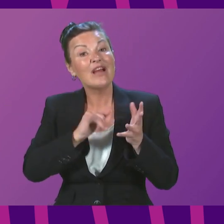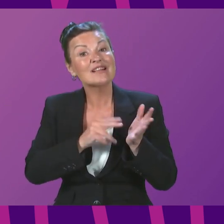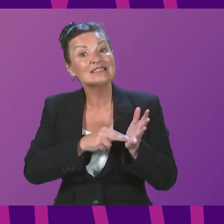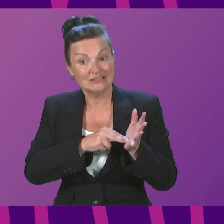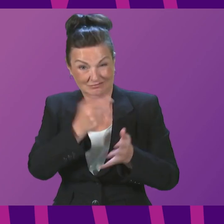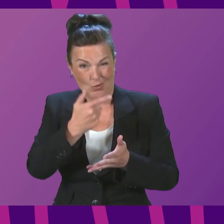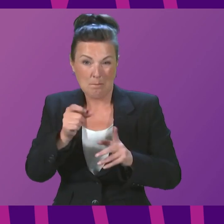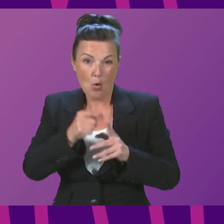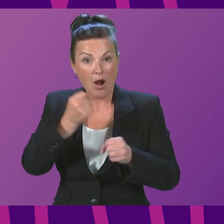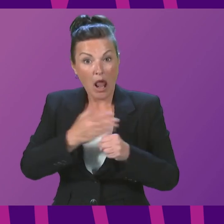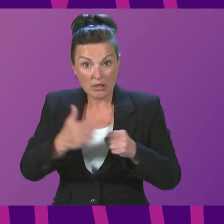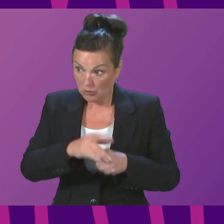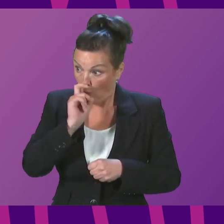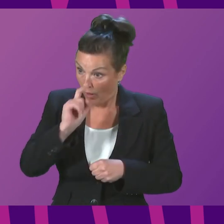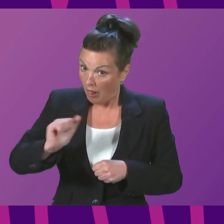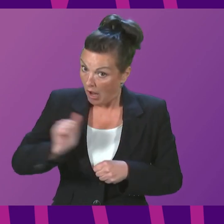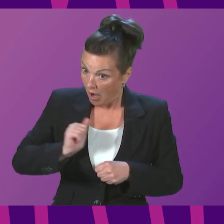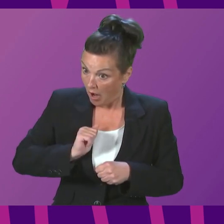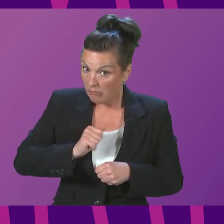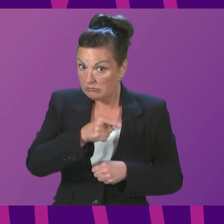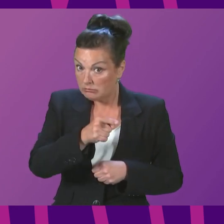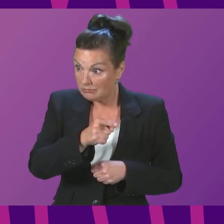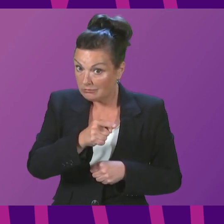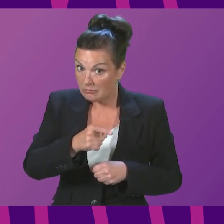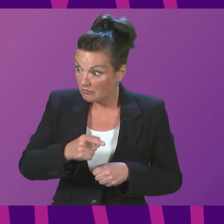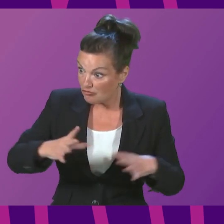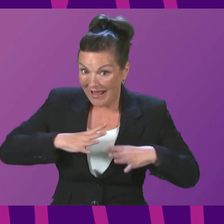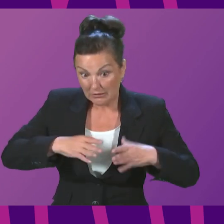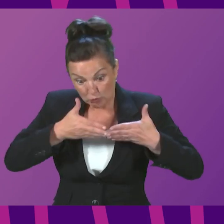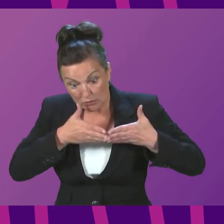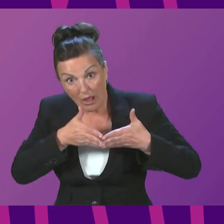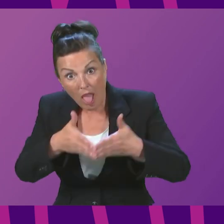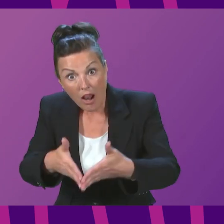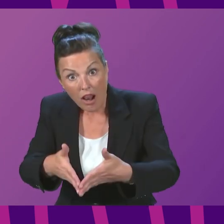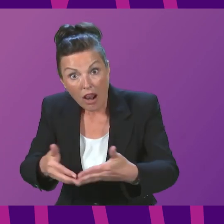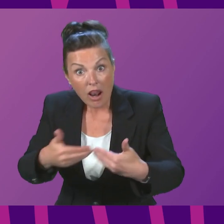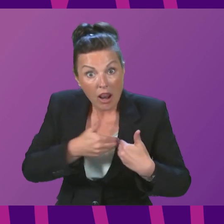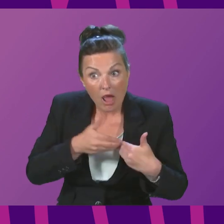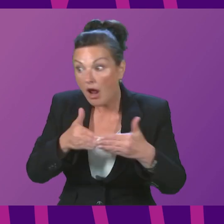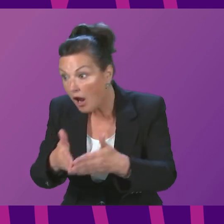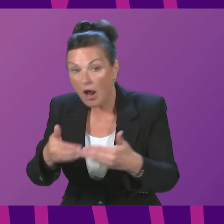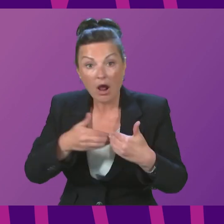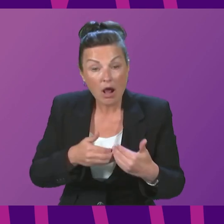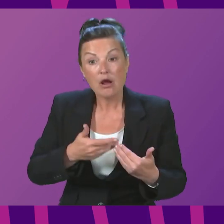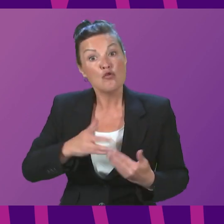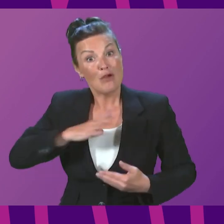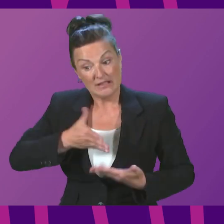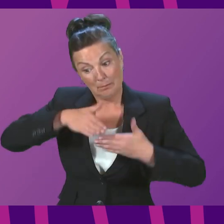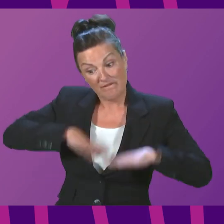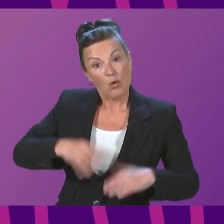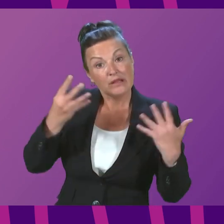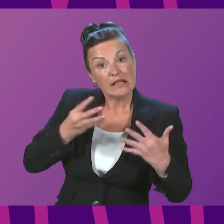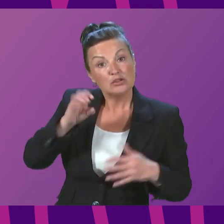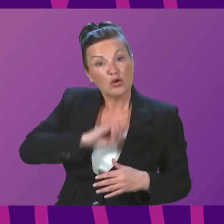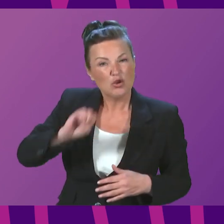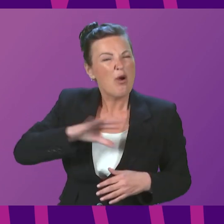sailing and serving passengers by the 19th of October 2023, or does the First Minister perhaps have other things